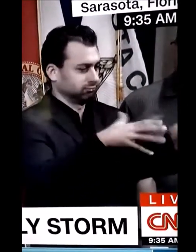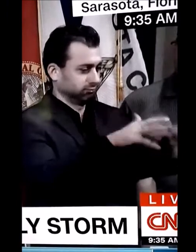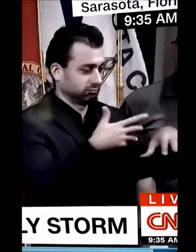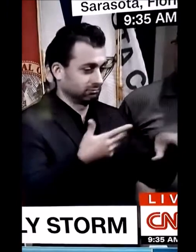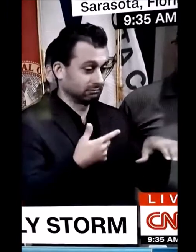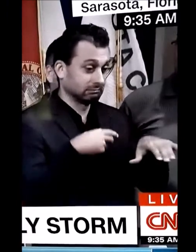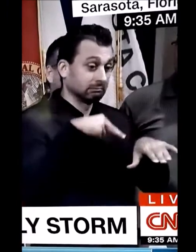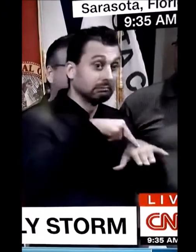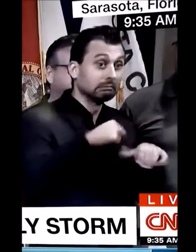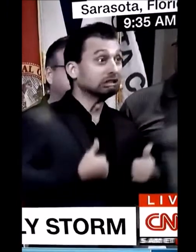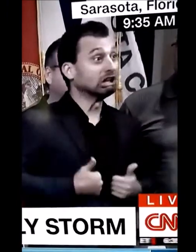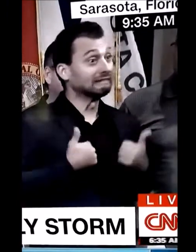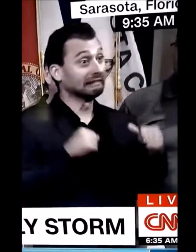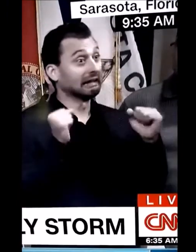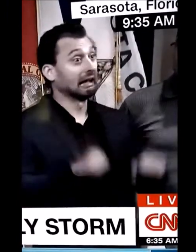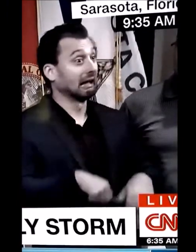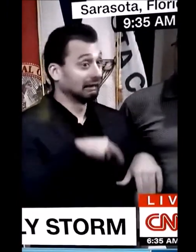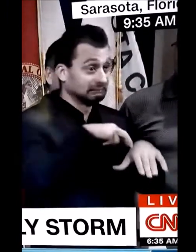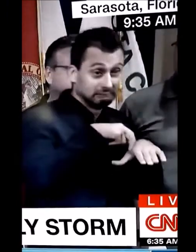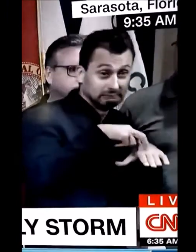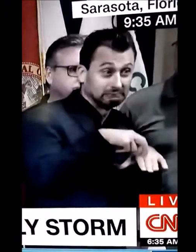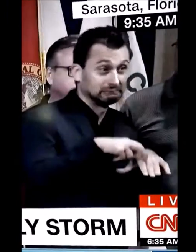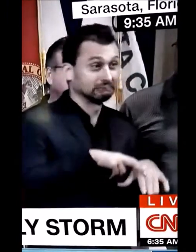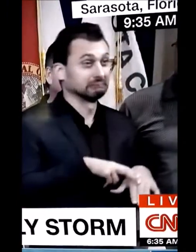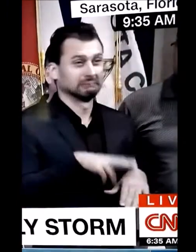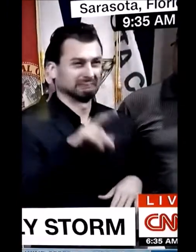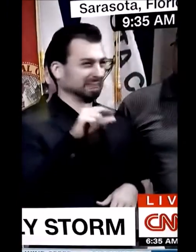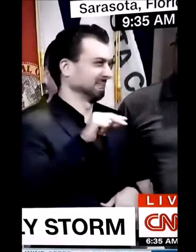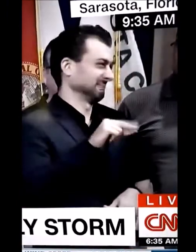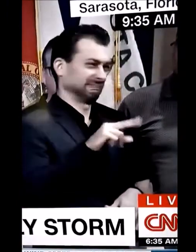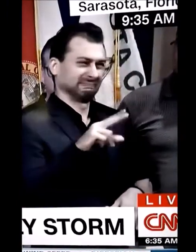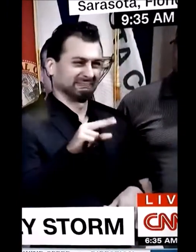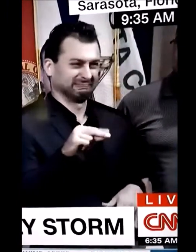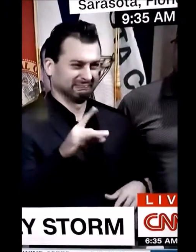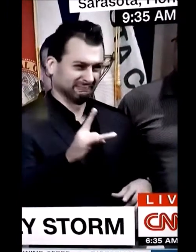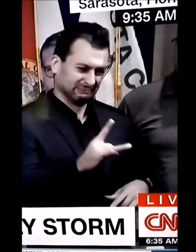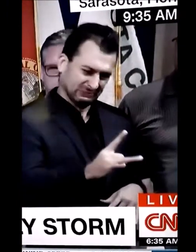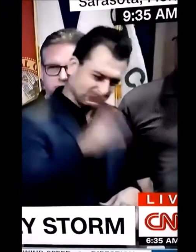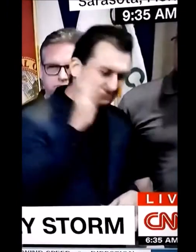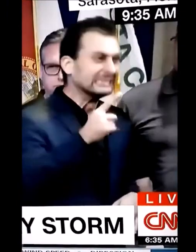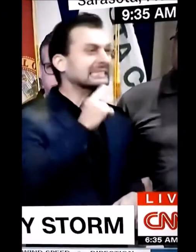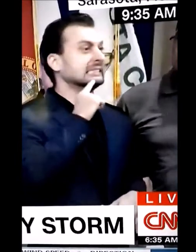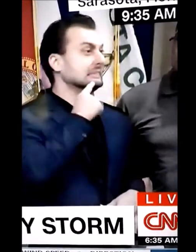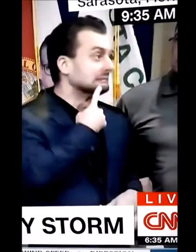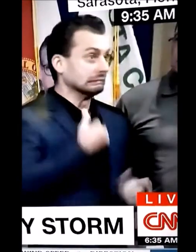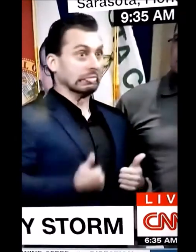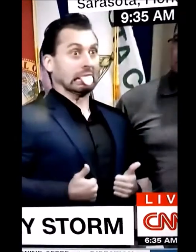Time to go. Peh-peh-peh.-peh-meh. Oh.